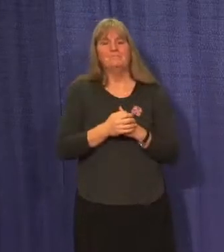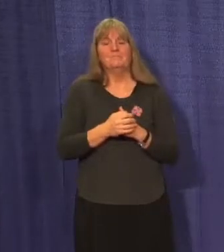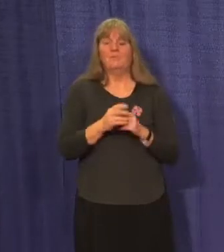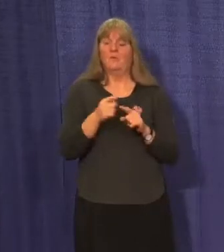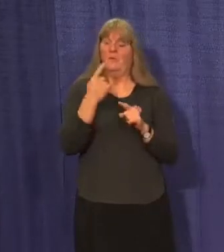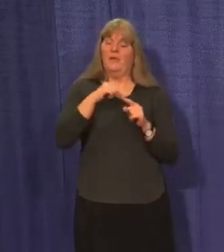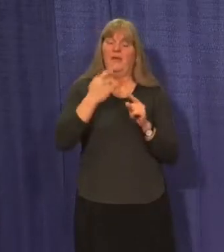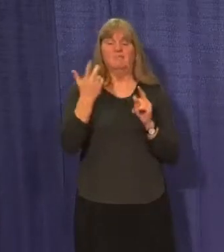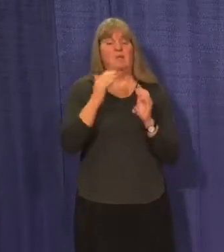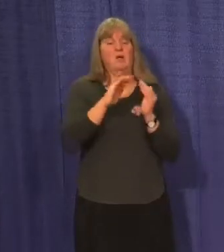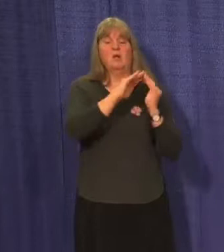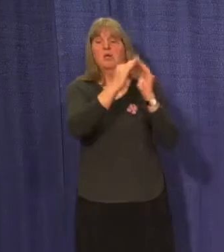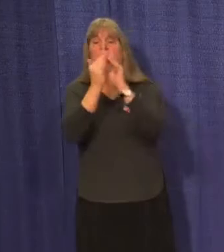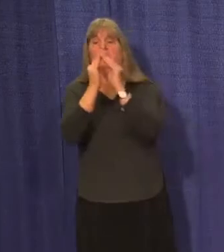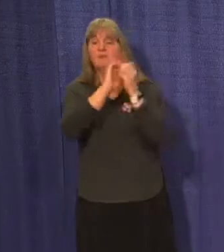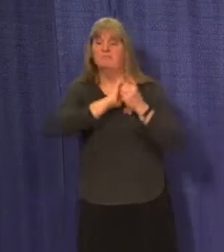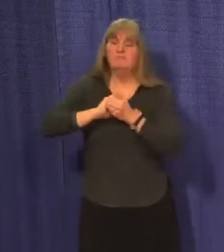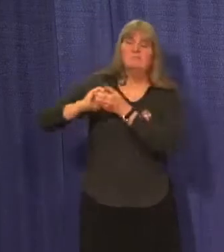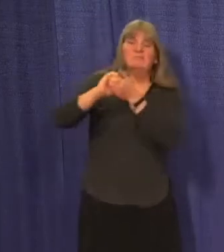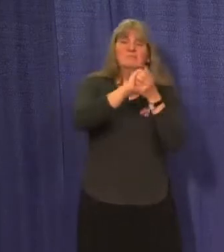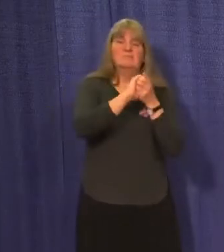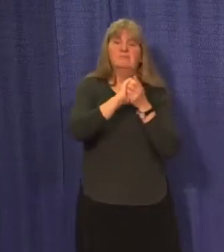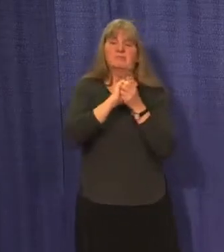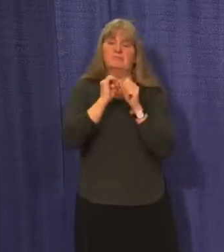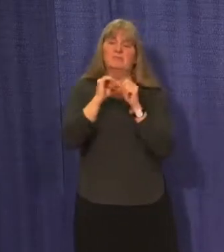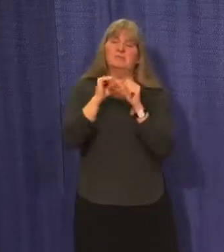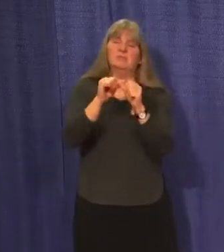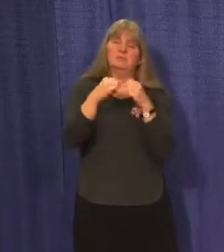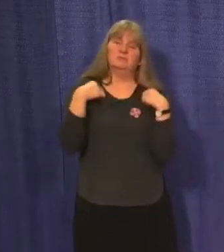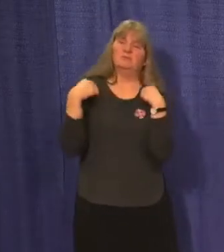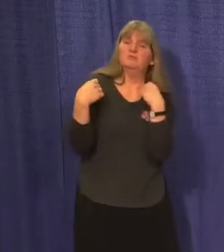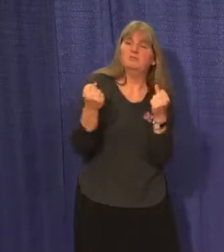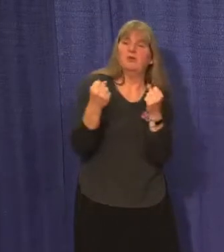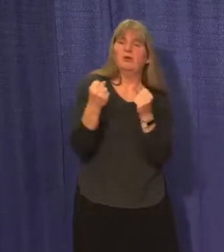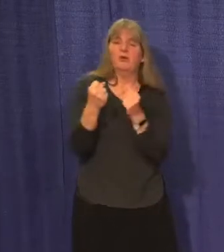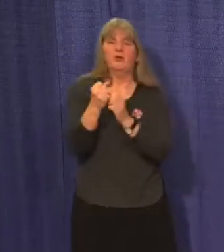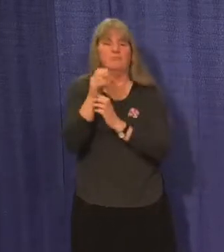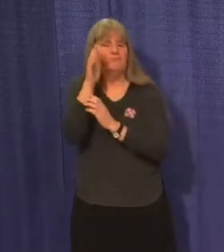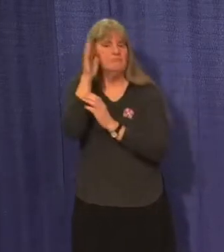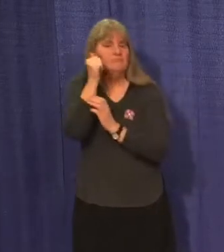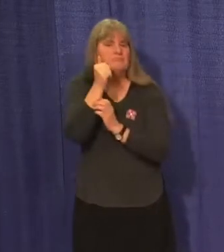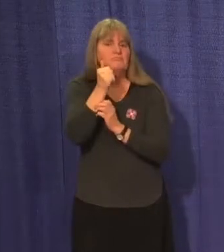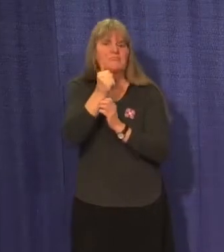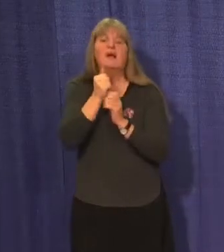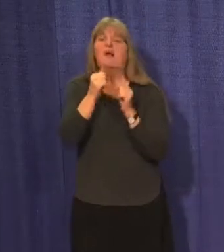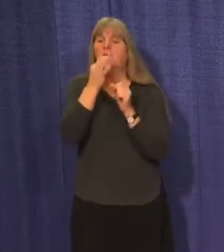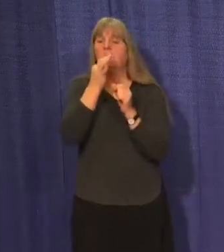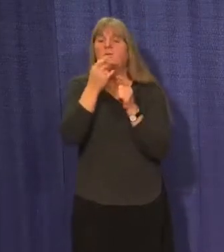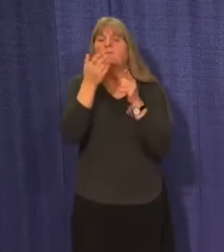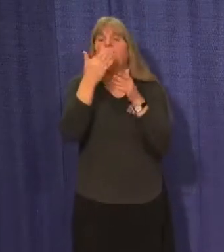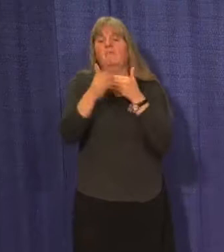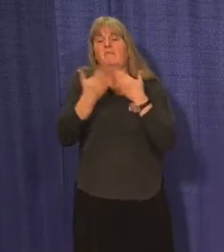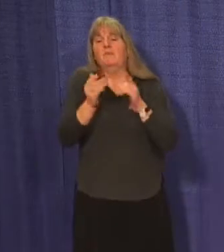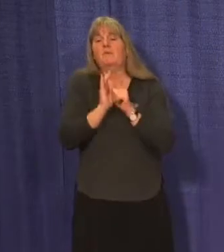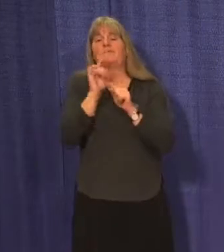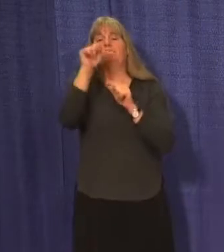one community, we have stayed strong, we have persevered, and we can see a finish line in sight.